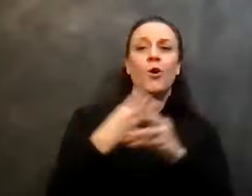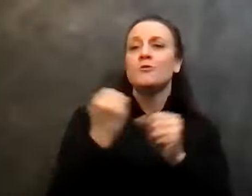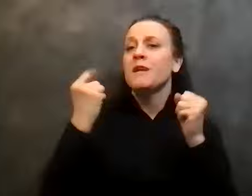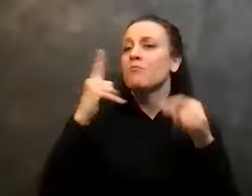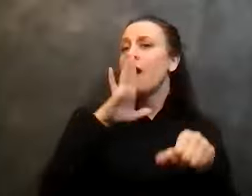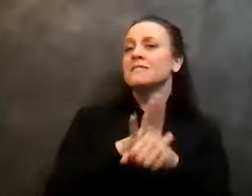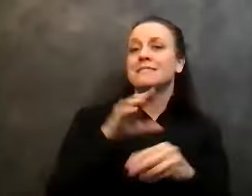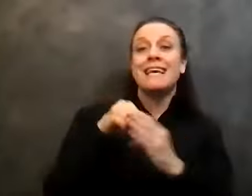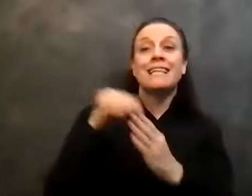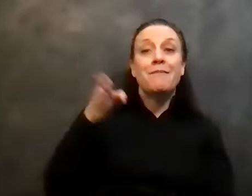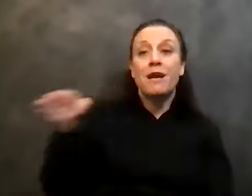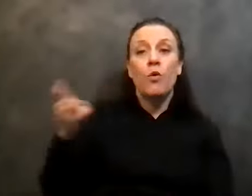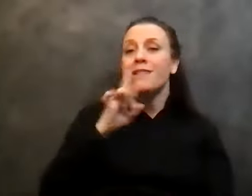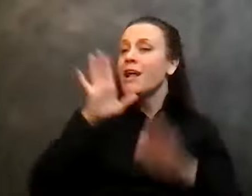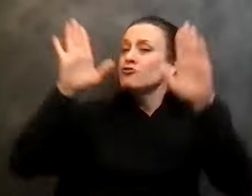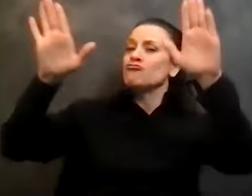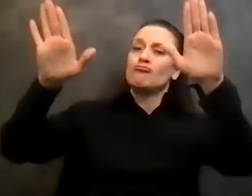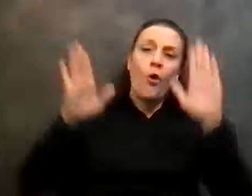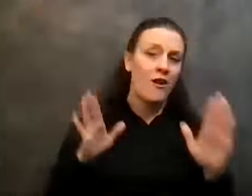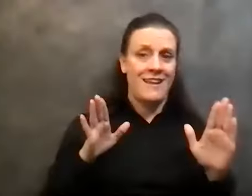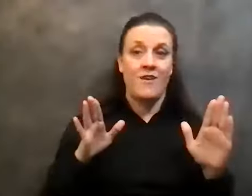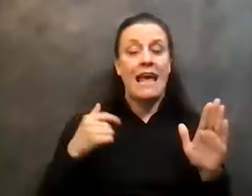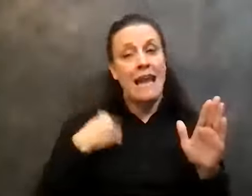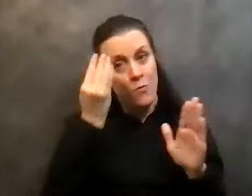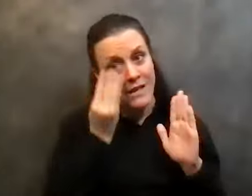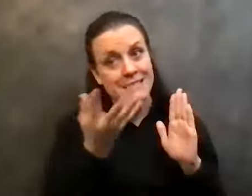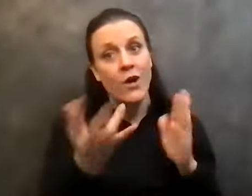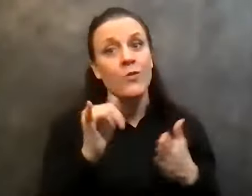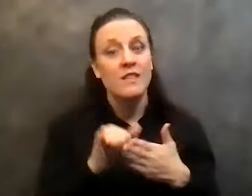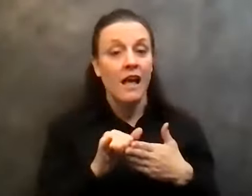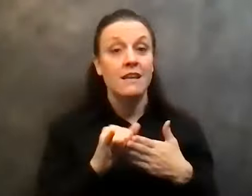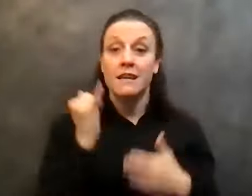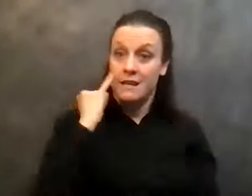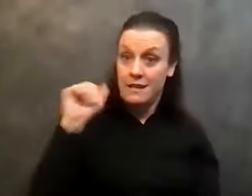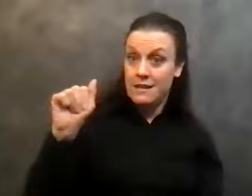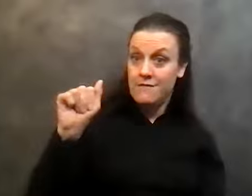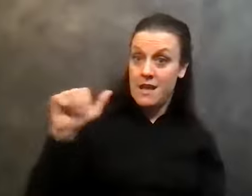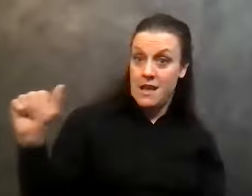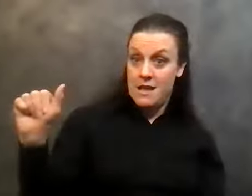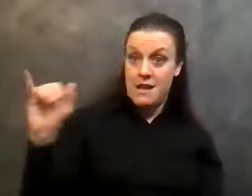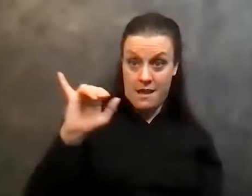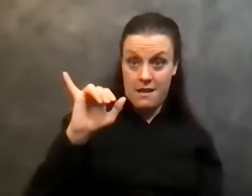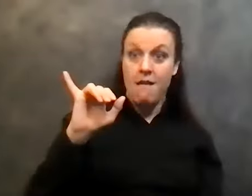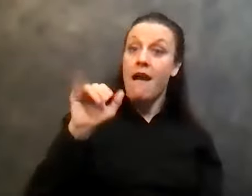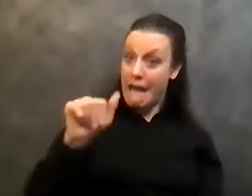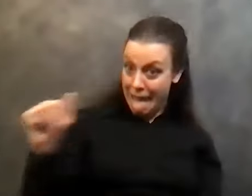extraordinary. And I want to tell you that AA, AA at its core,